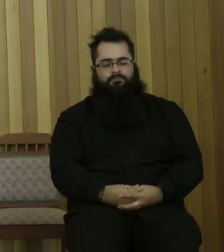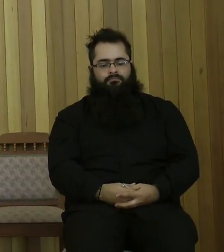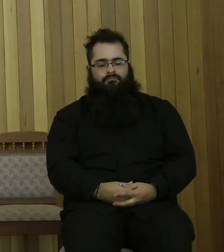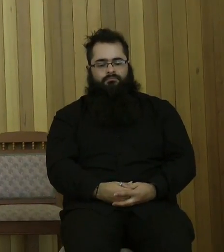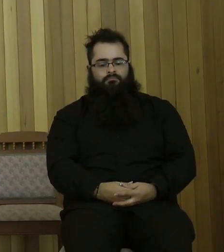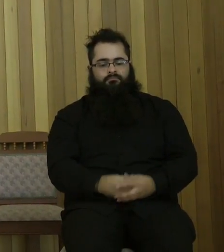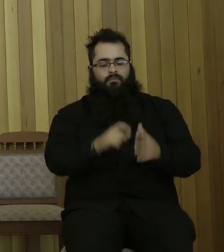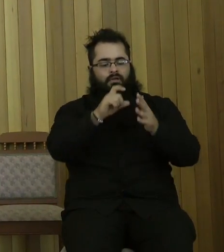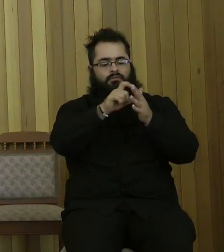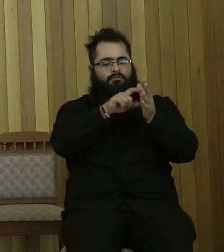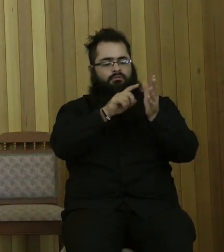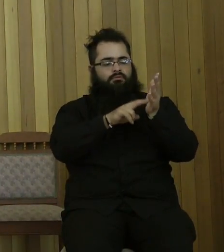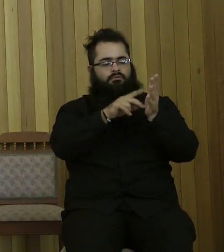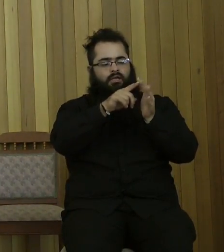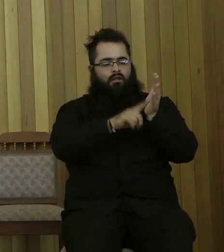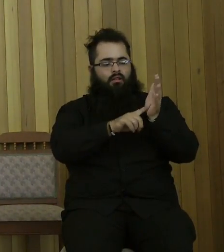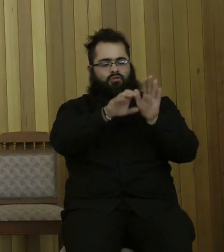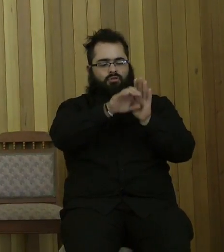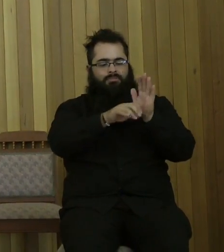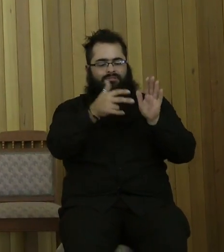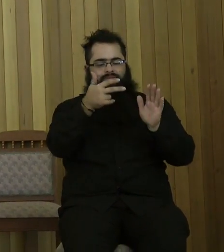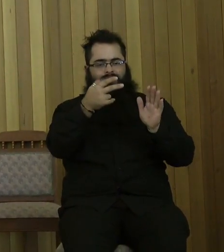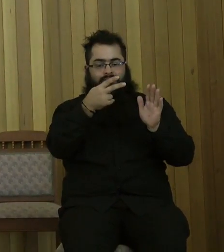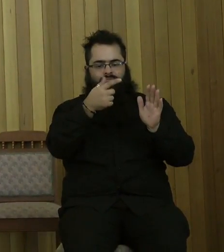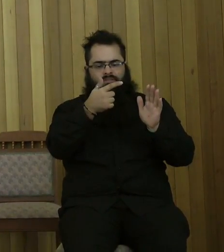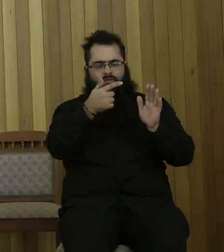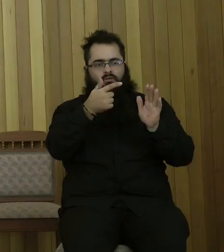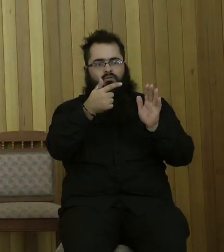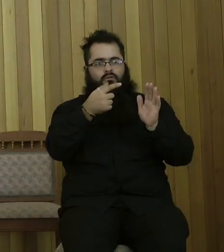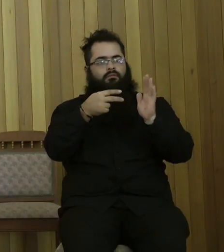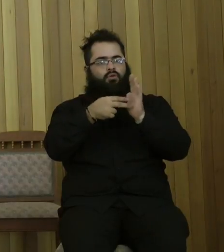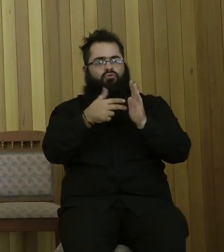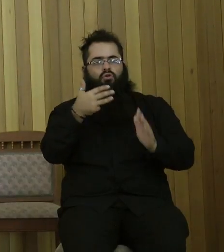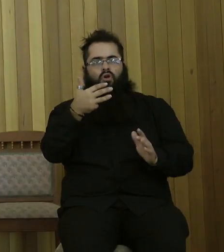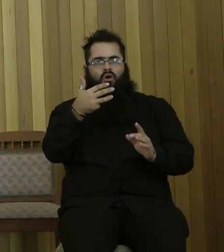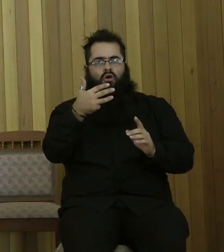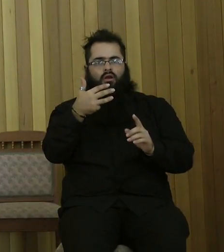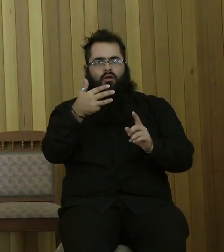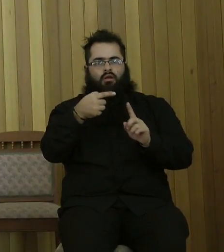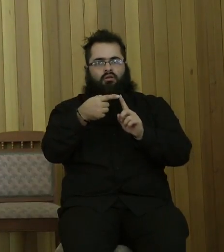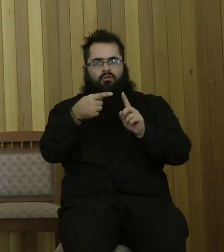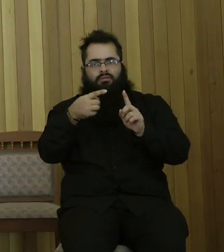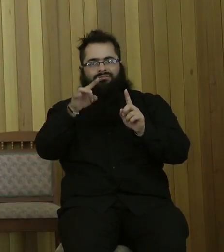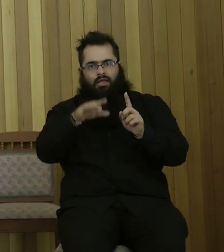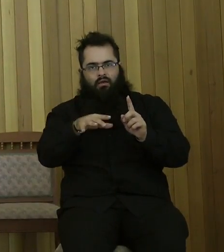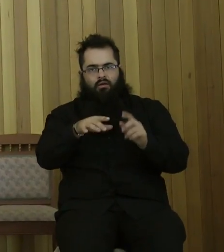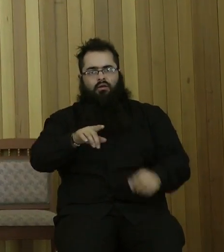Daniel, chapter 7, verses 9 to 10, oh sorry, 9 and 10, and then 21 and